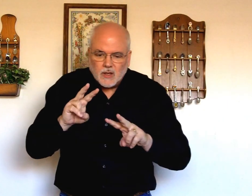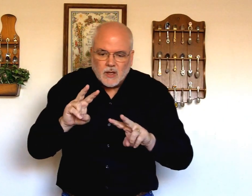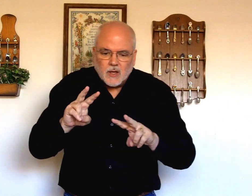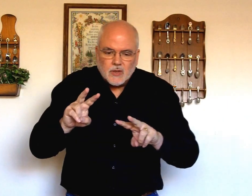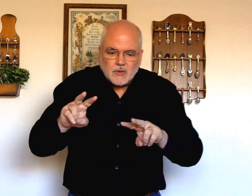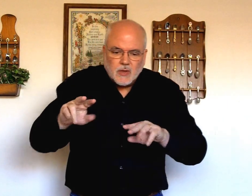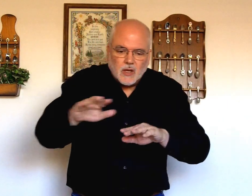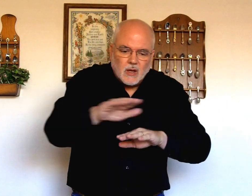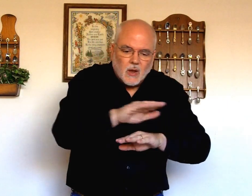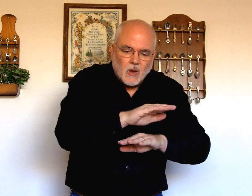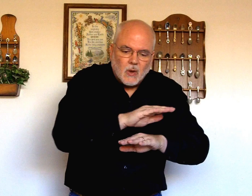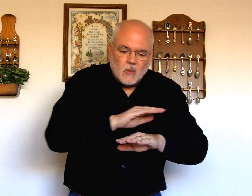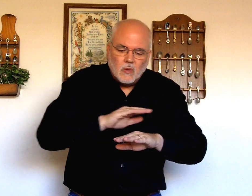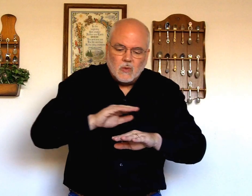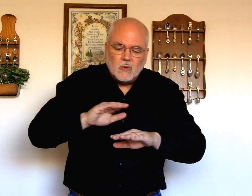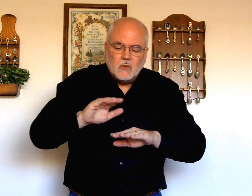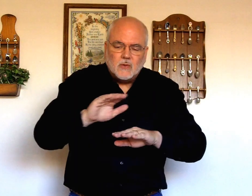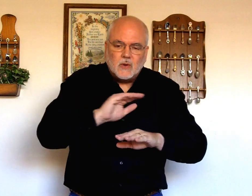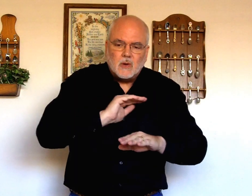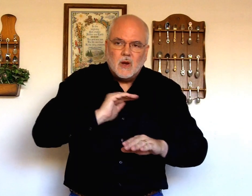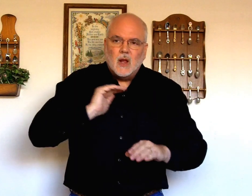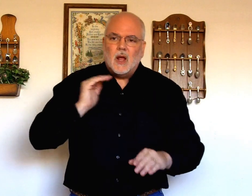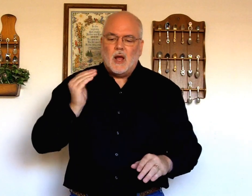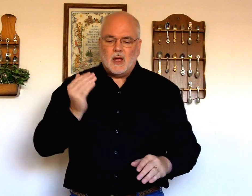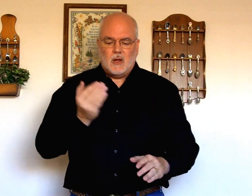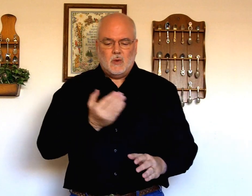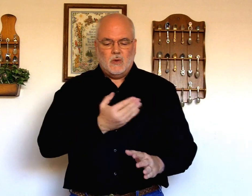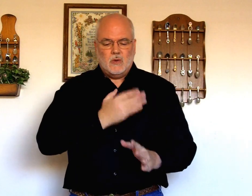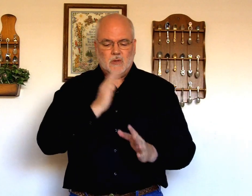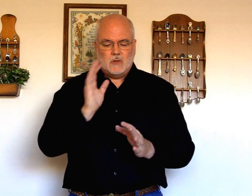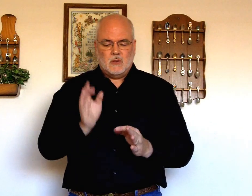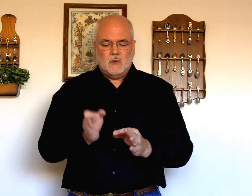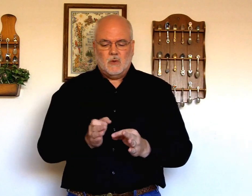his children,